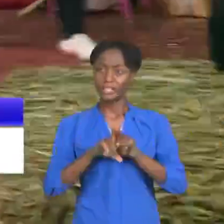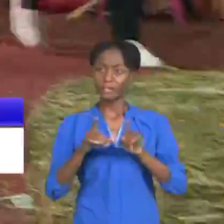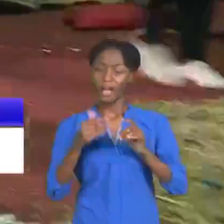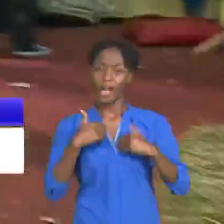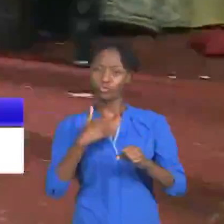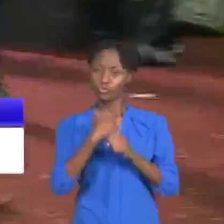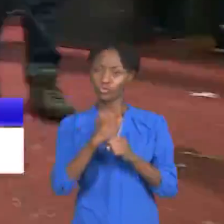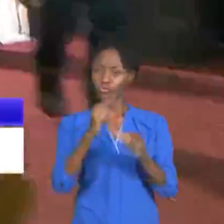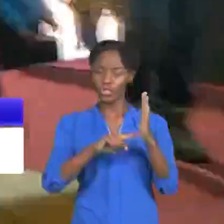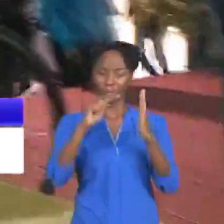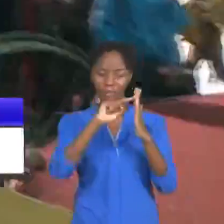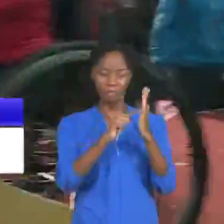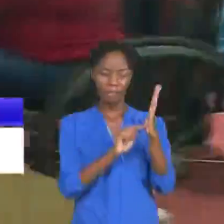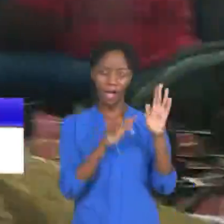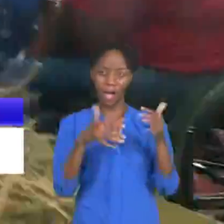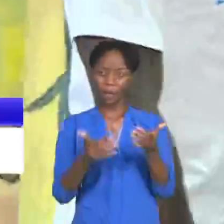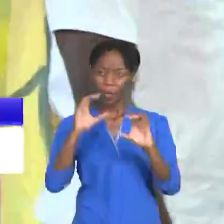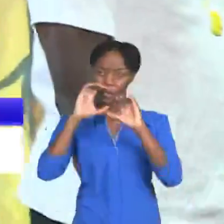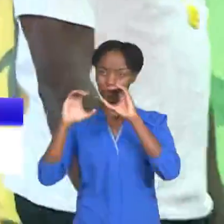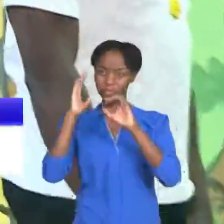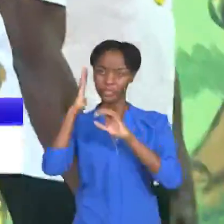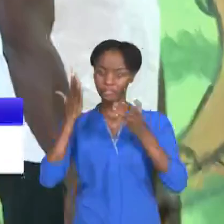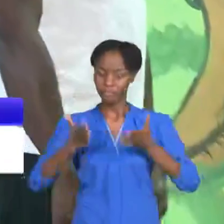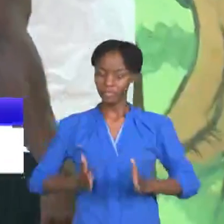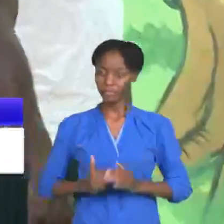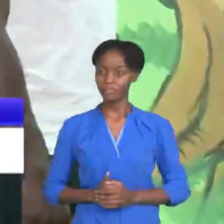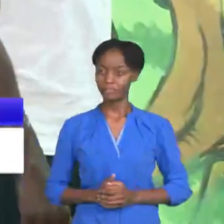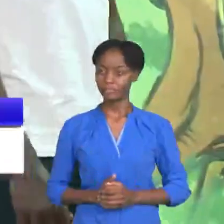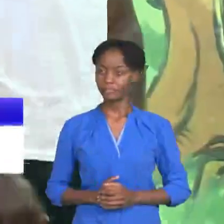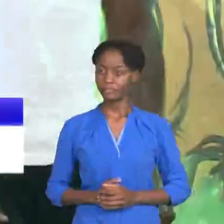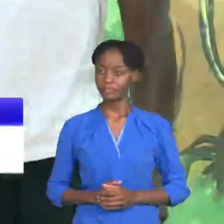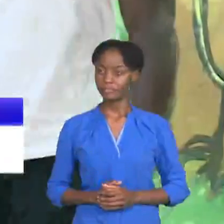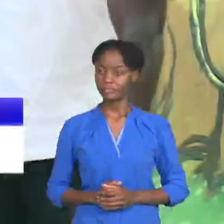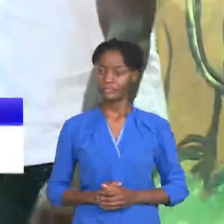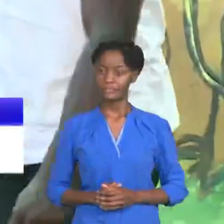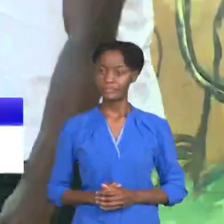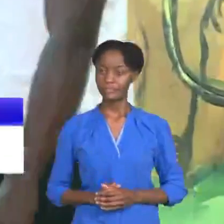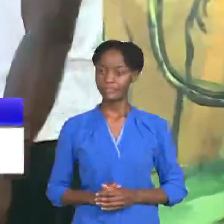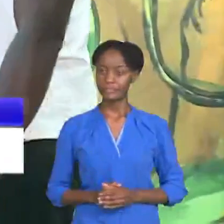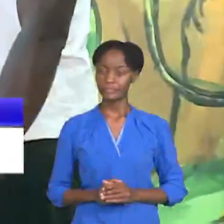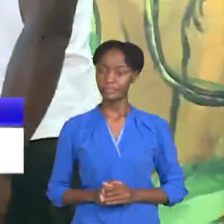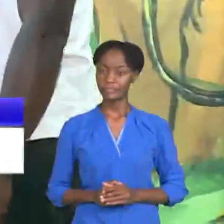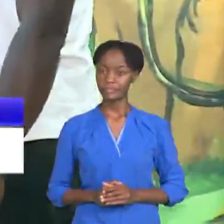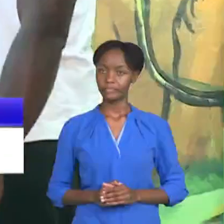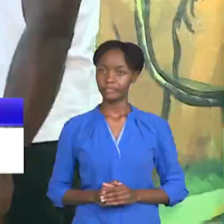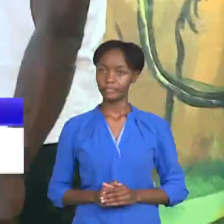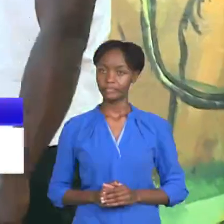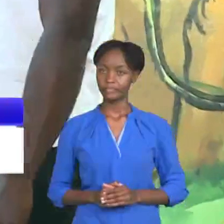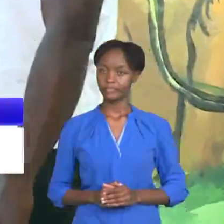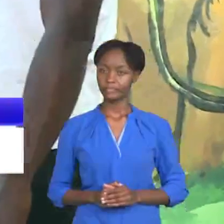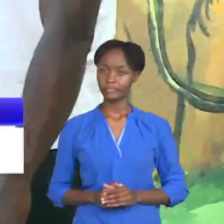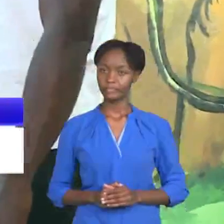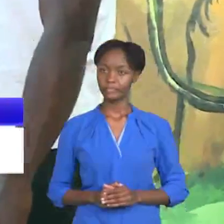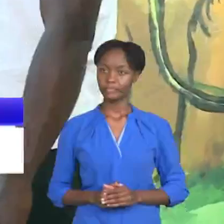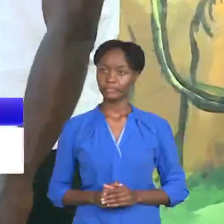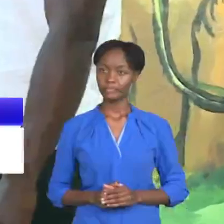effectively communicate with a deaf person and you want to talk to them the first thing is that you tap them so that they can look at you